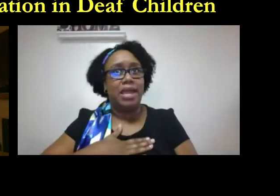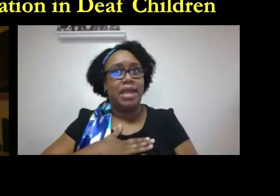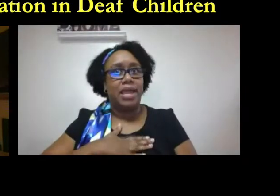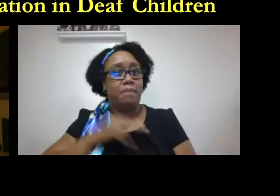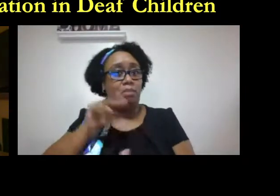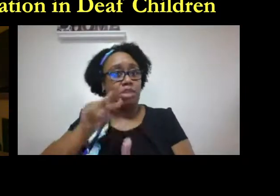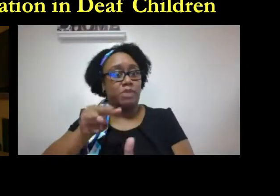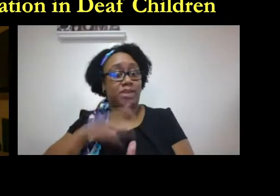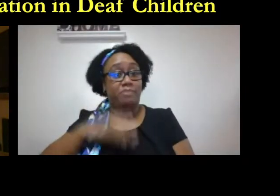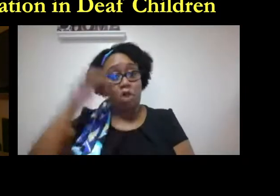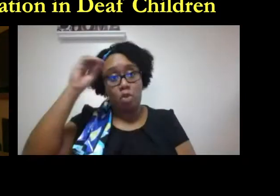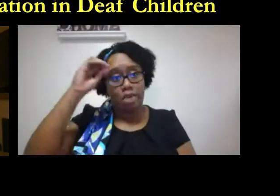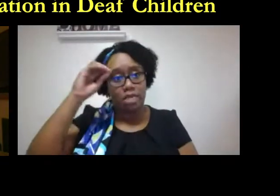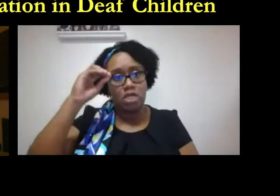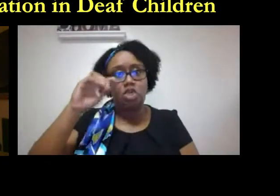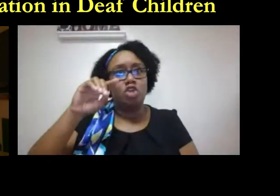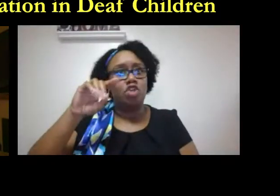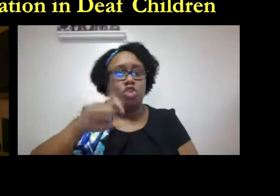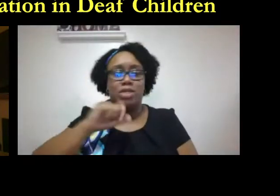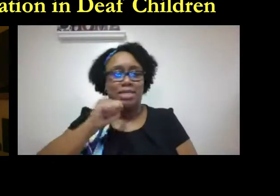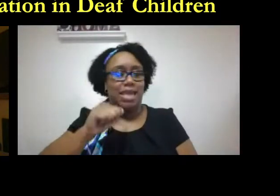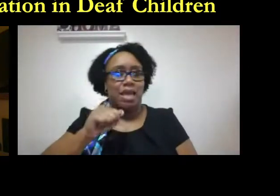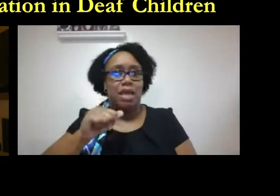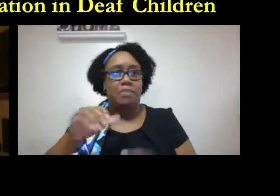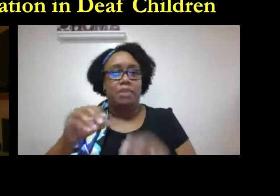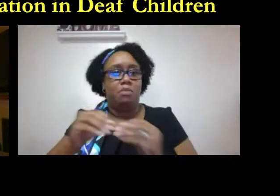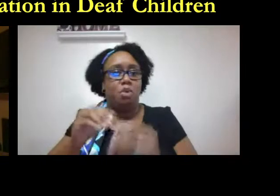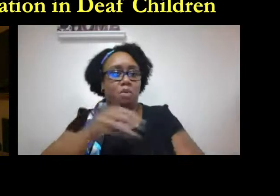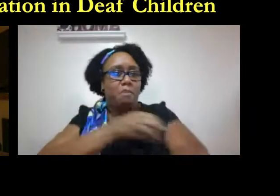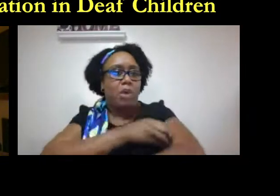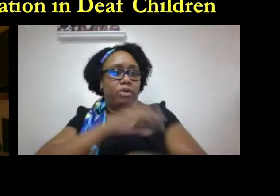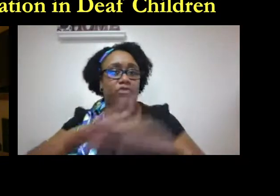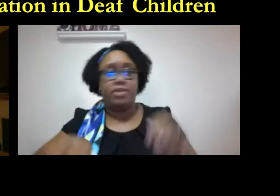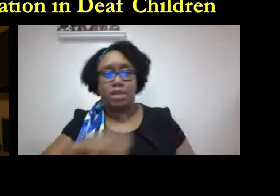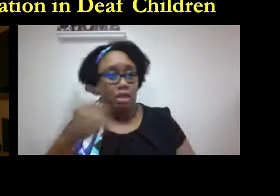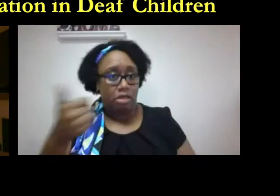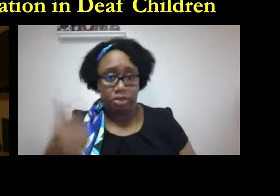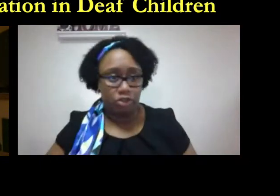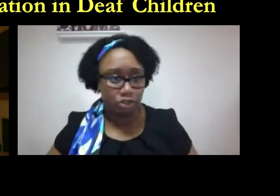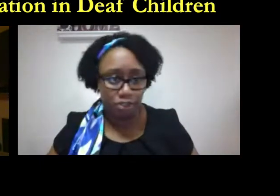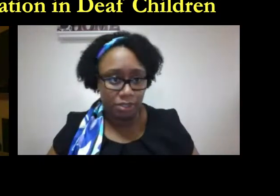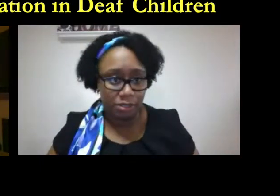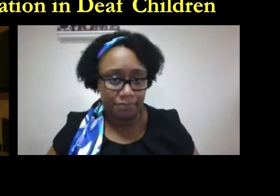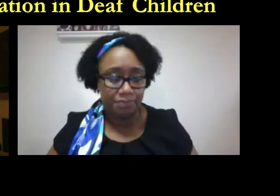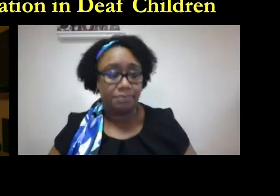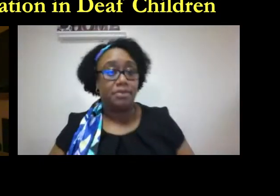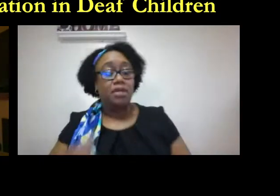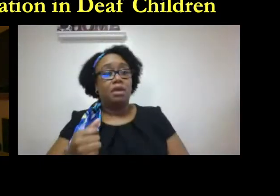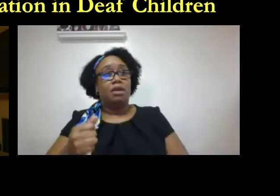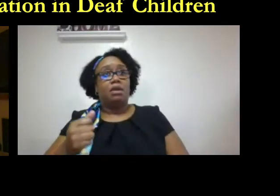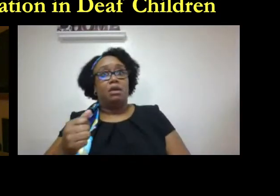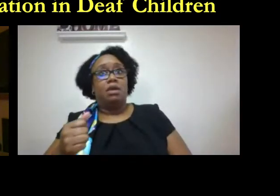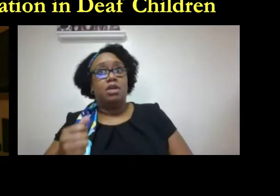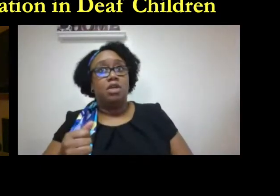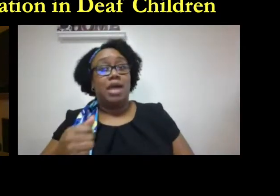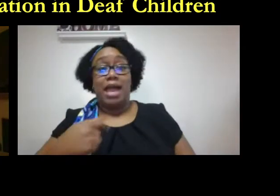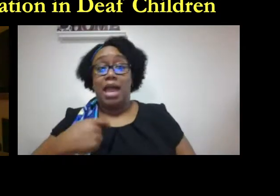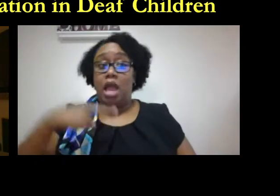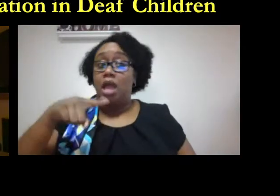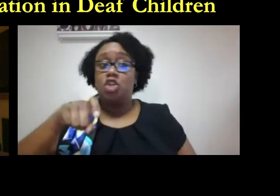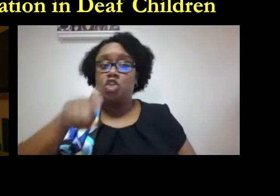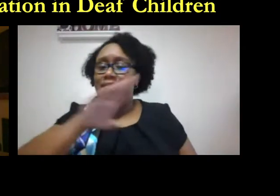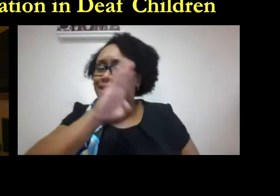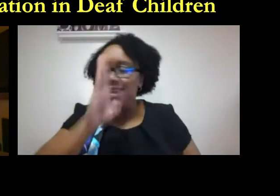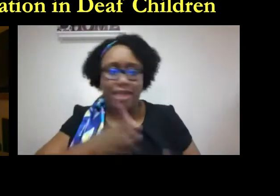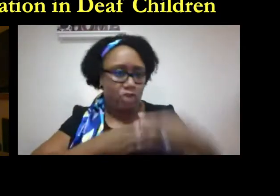in that session i am an attendee i am a member of the team and i don't consider myself